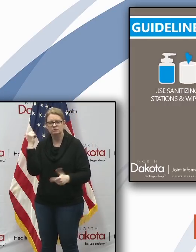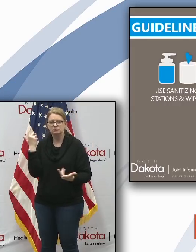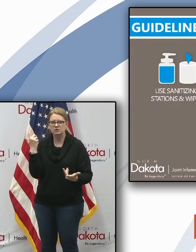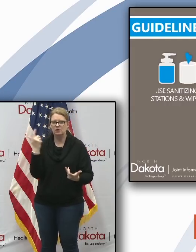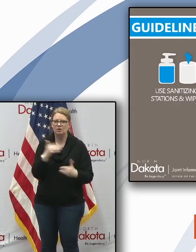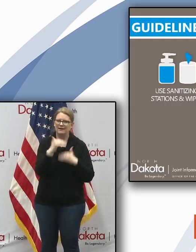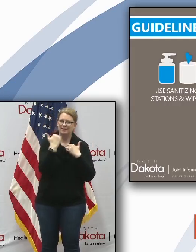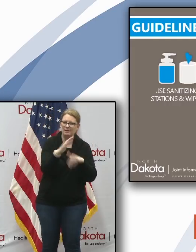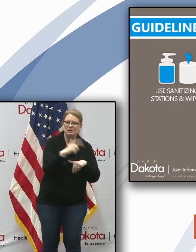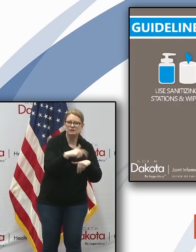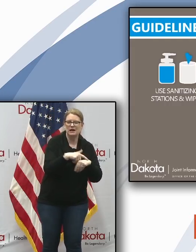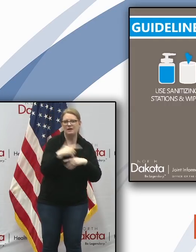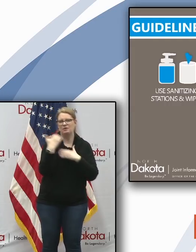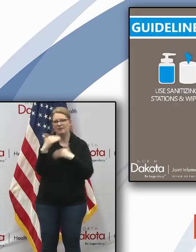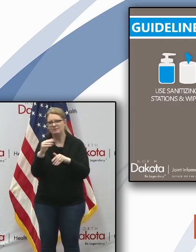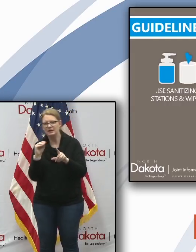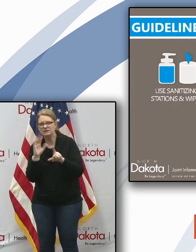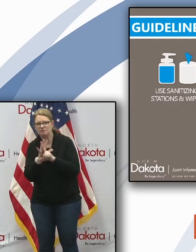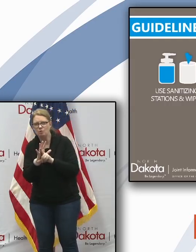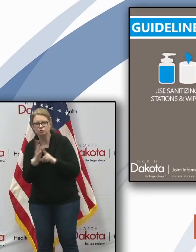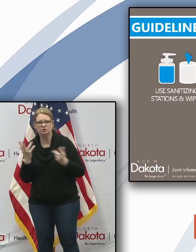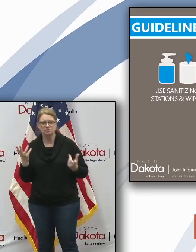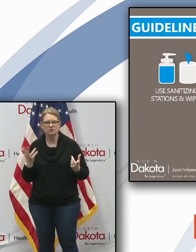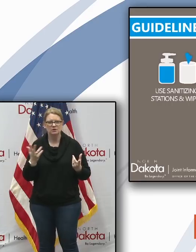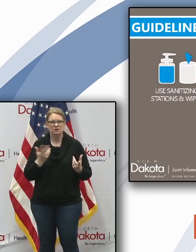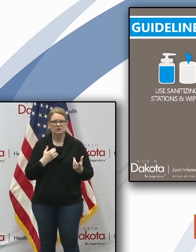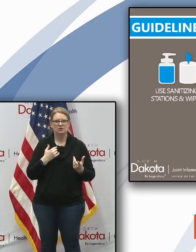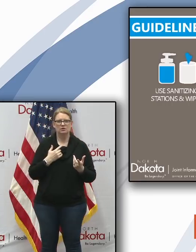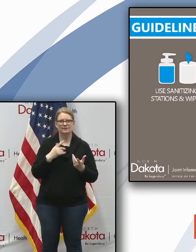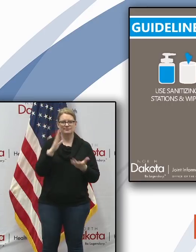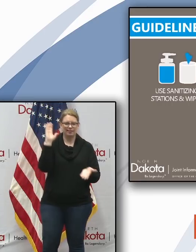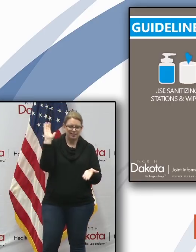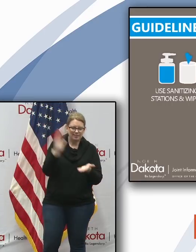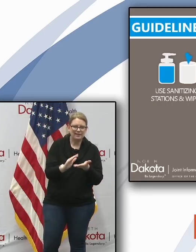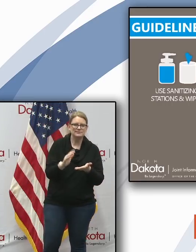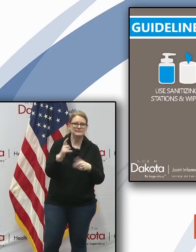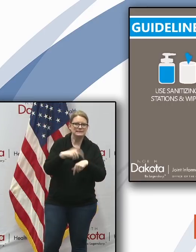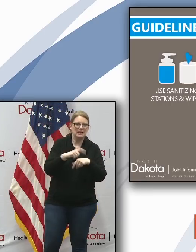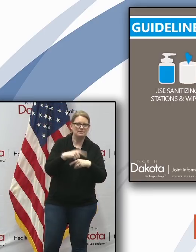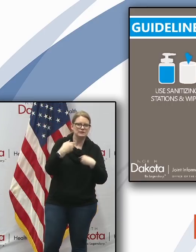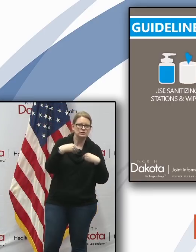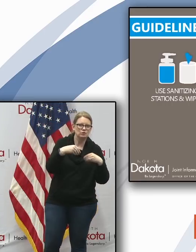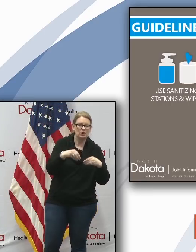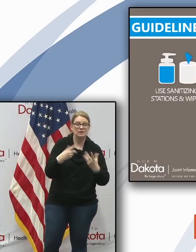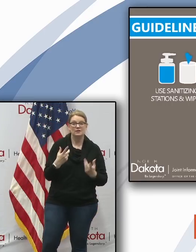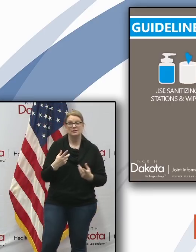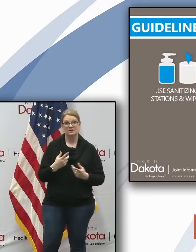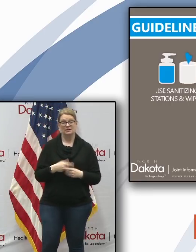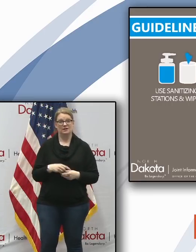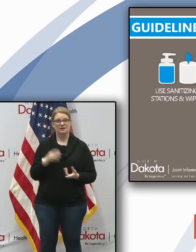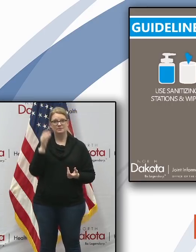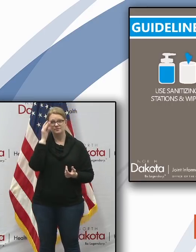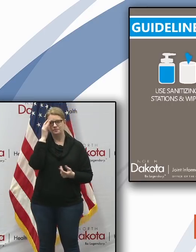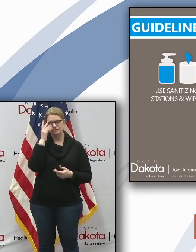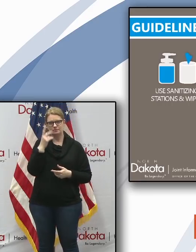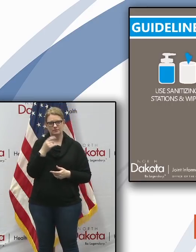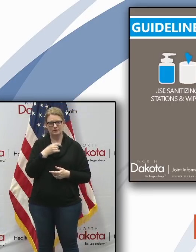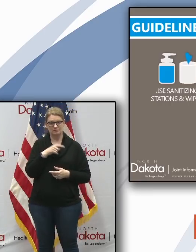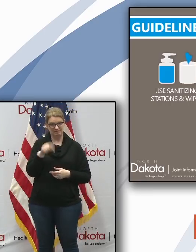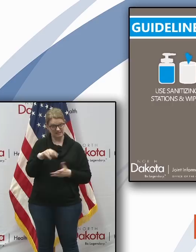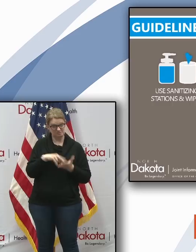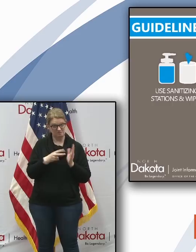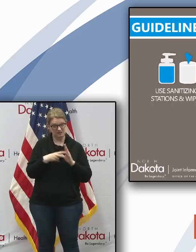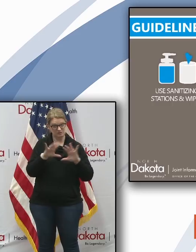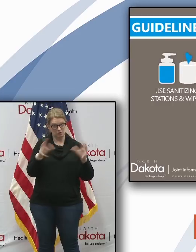limit protect yourself and your family by spending less time in the store and then family members again doesn't have to be a group activity